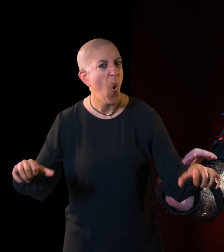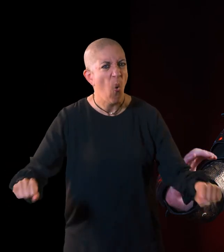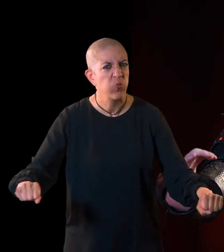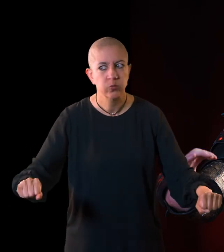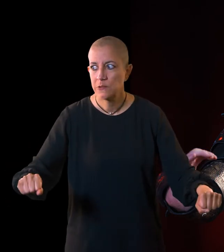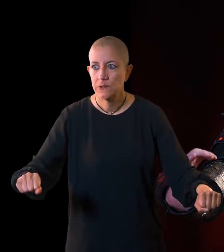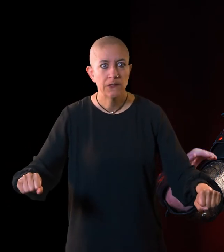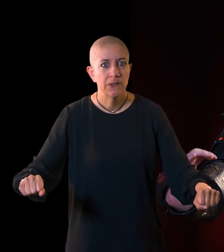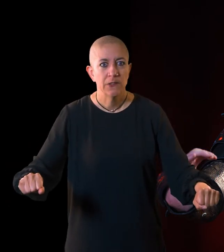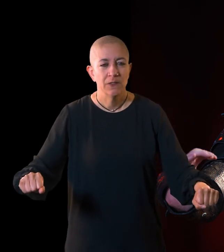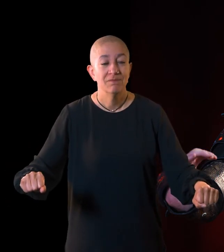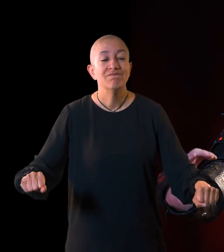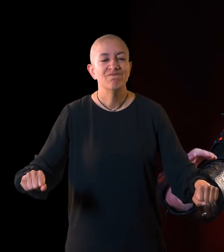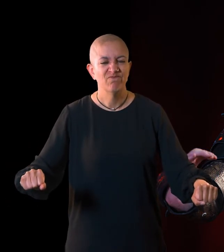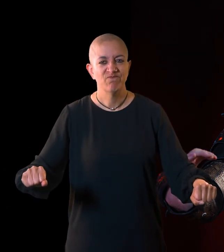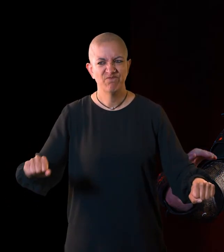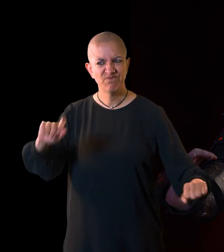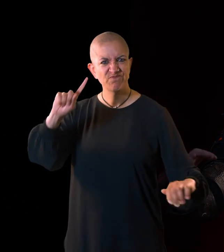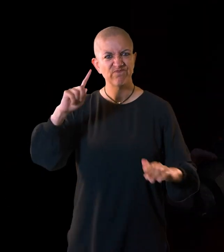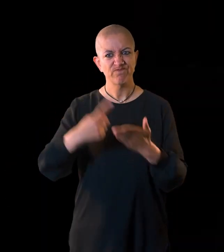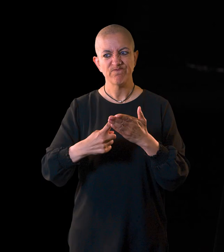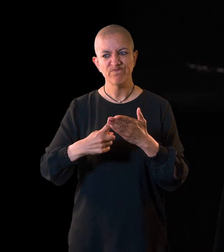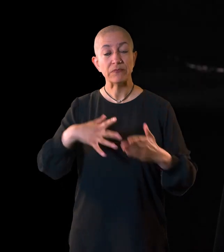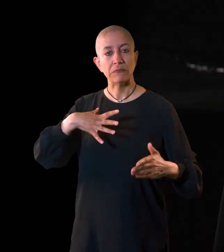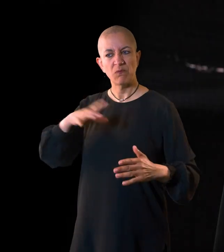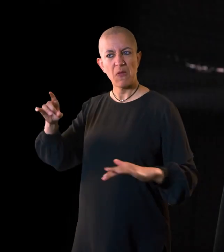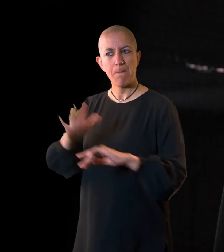So he decides he should marry King Edward's daughter, Princess Elizabeth.